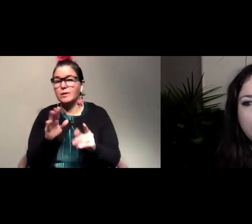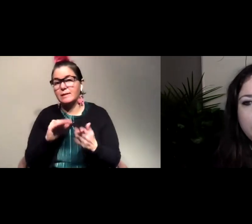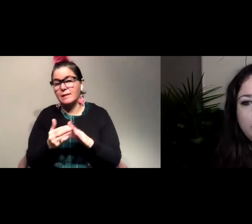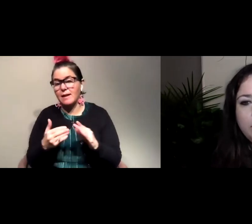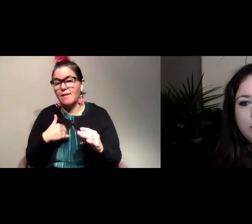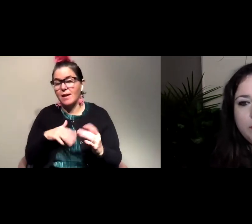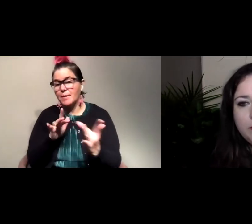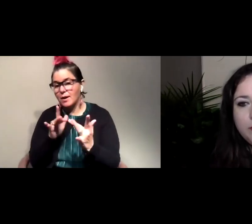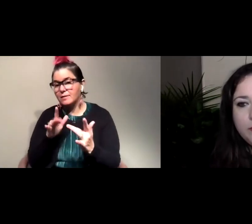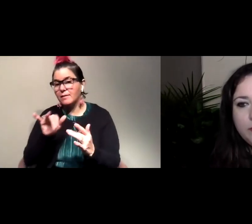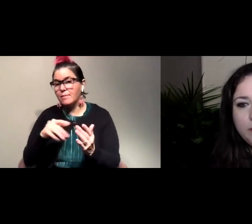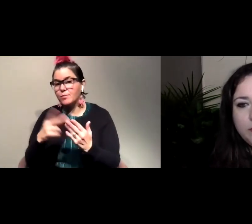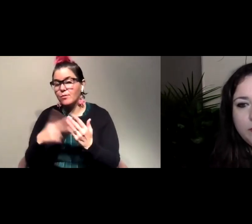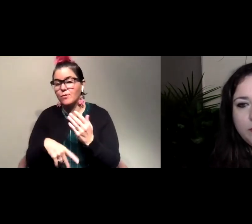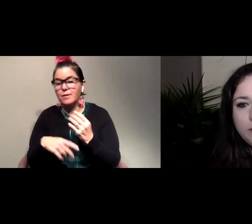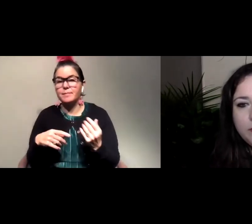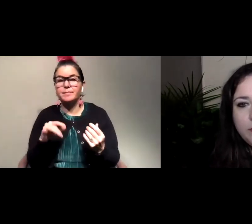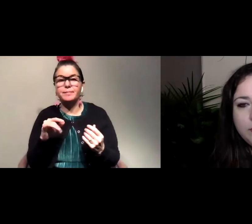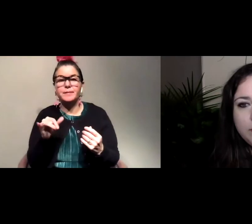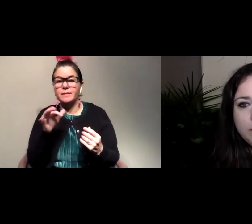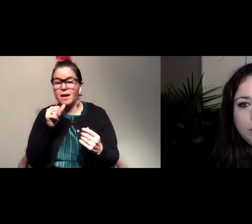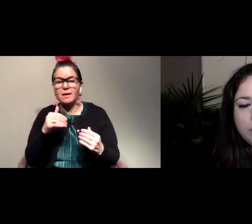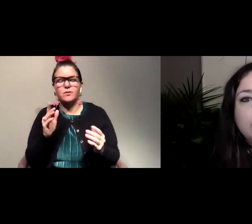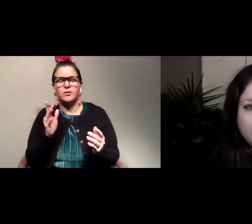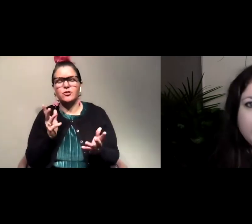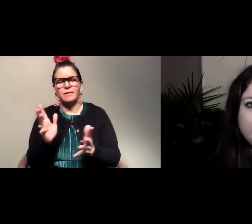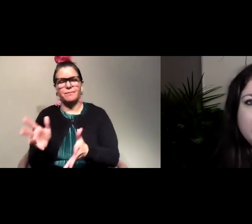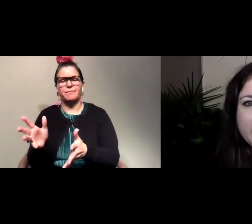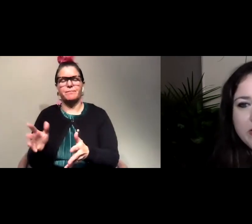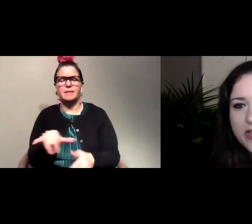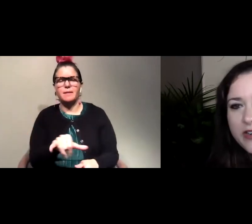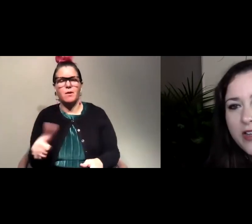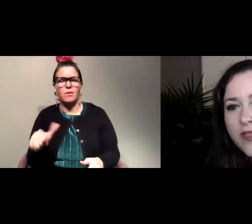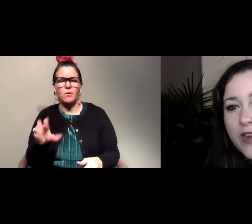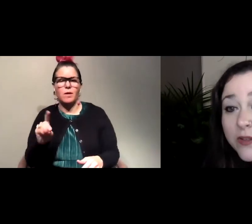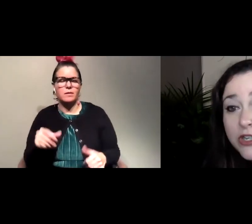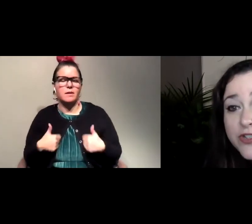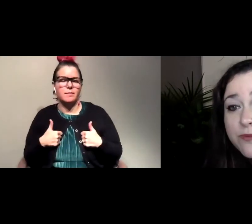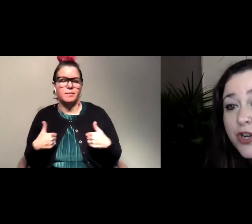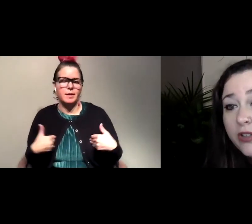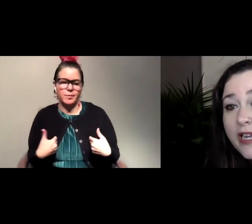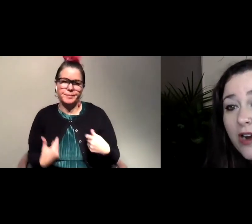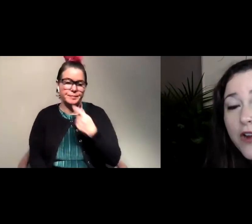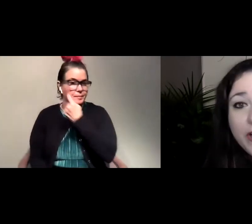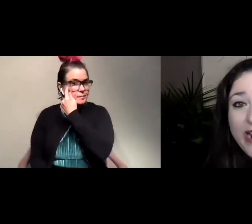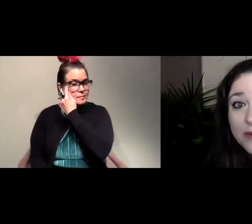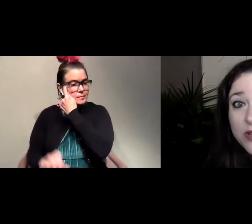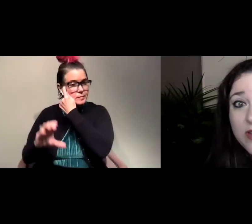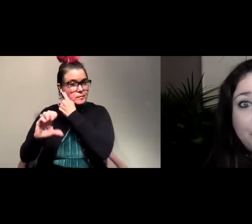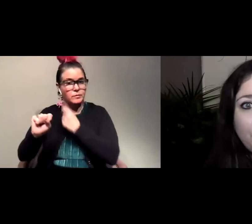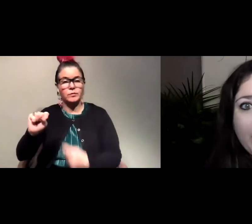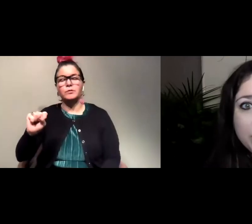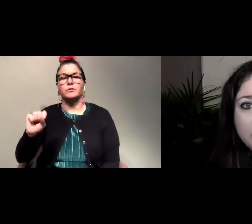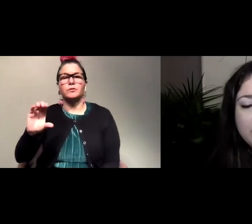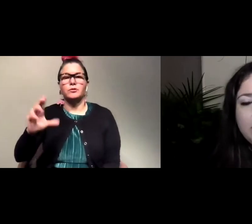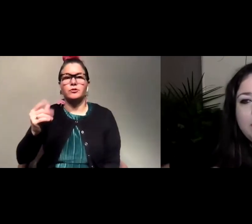get in contact with them, but otherwise, just treat them like any other wild animal. Sounds good. The next question is from Charlene. Are there animals